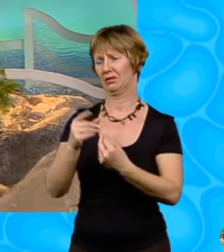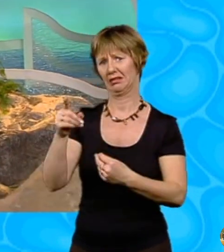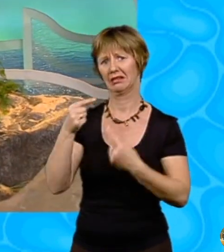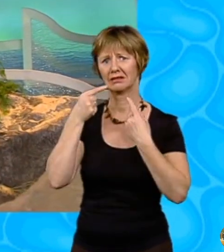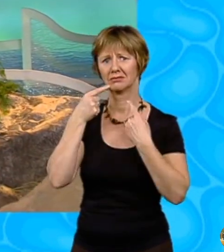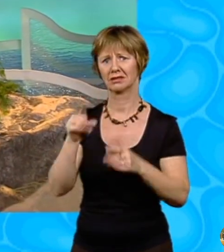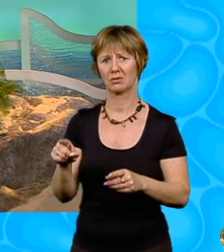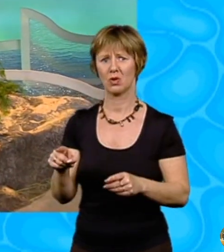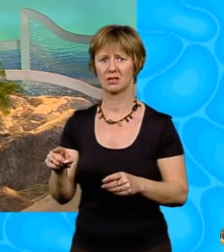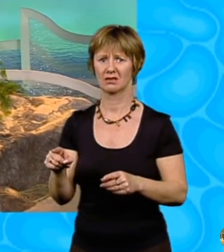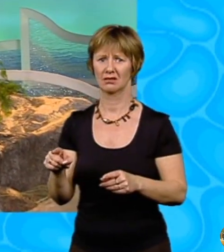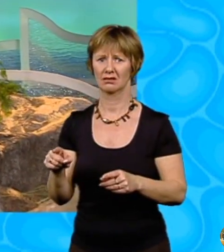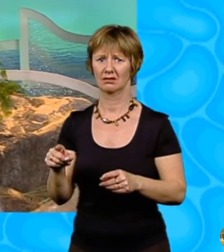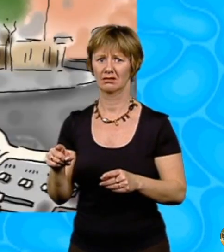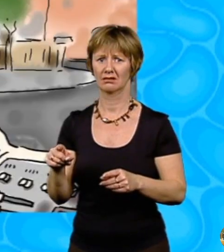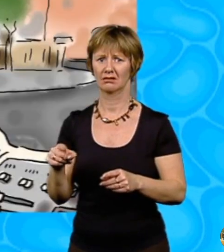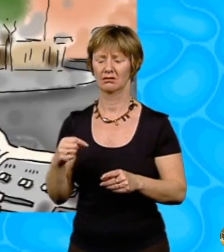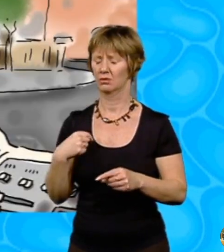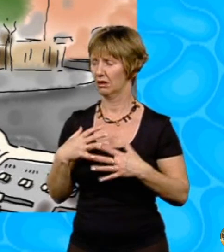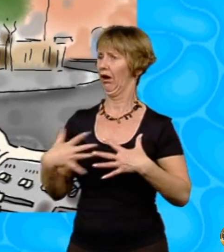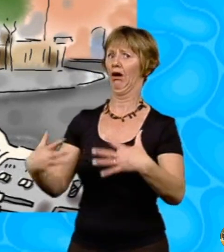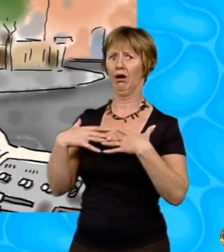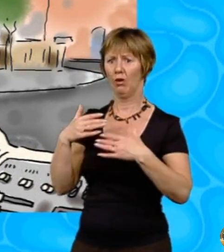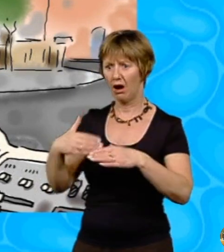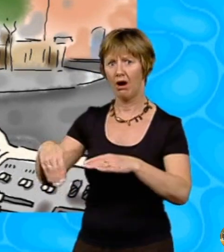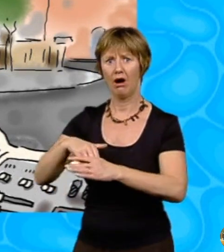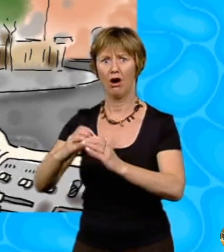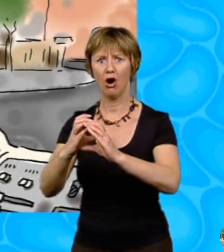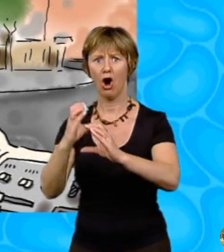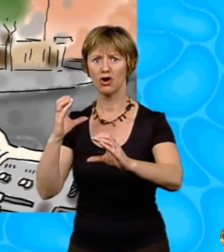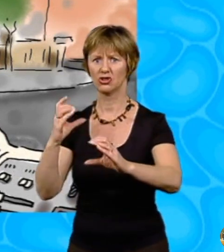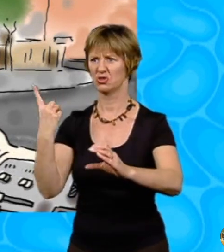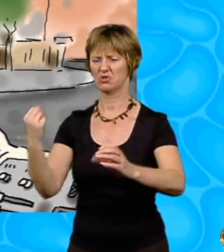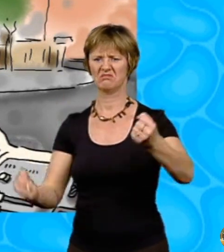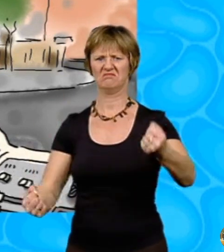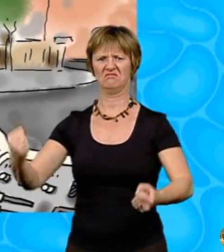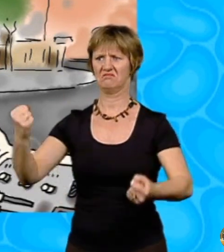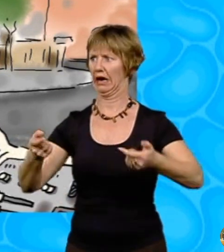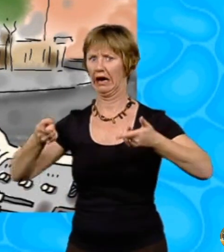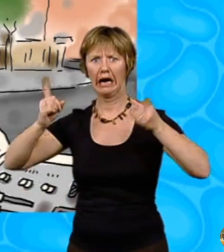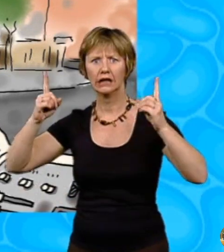We got a surprise when we all climbed into the coach on Friday morning. Mrs Spratt, the headmistress, was our driver.